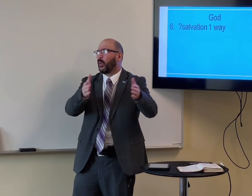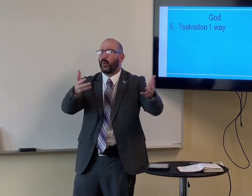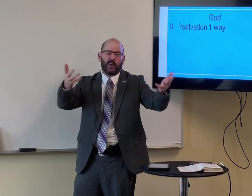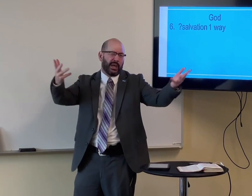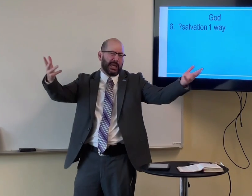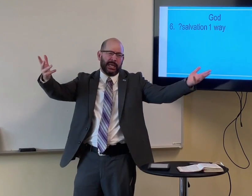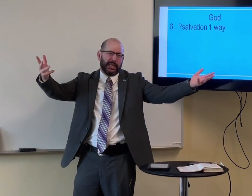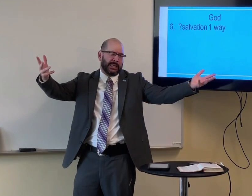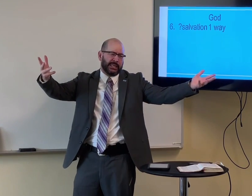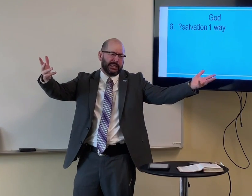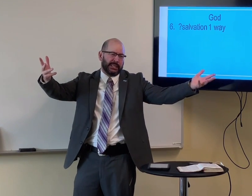to salvation.